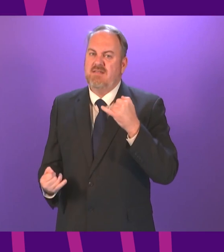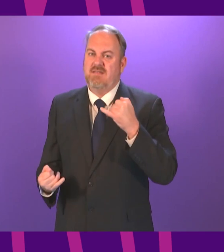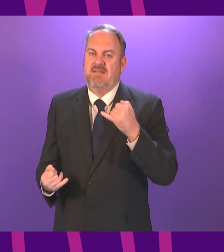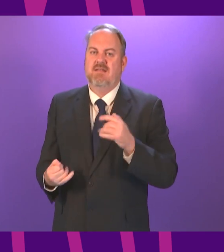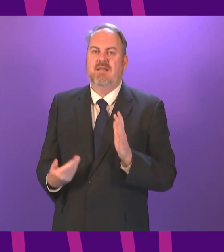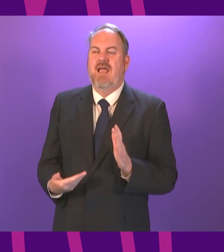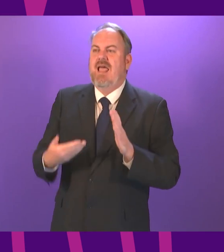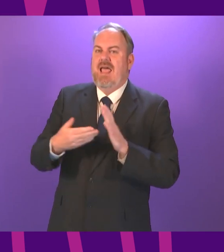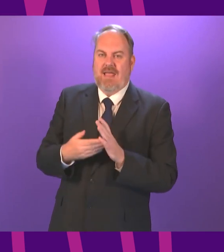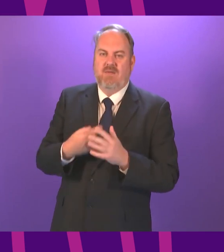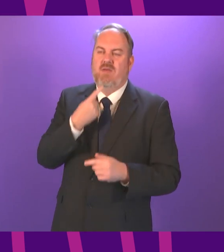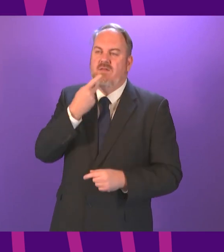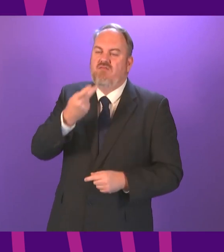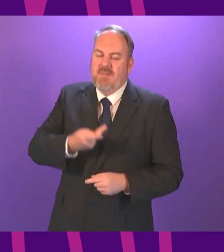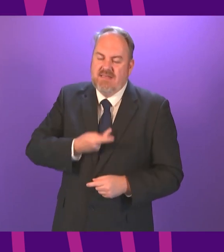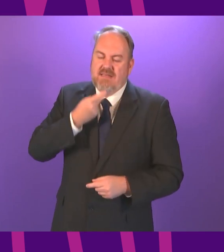of the word unprecedented.